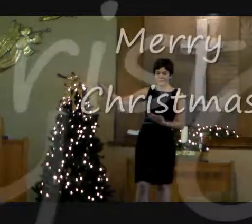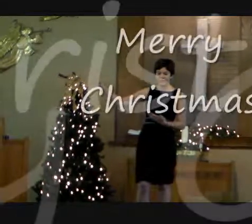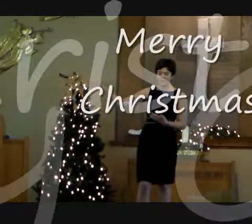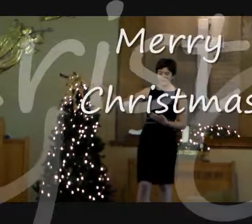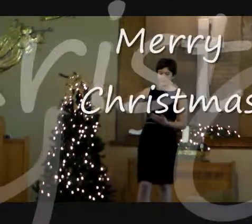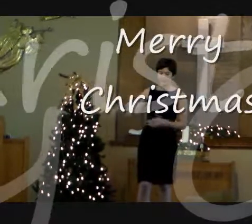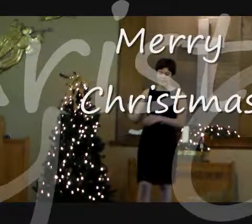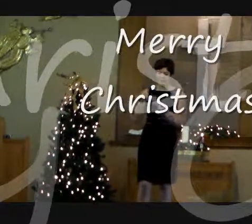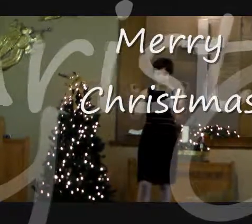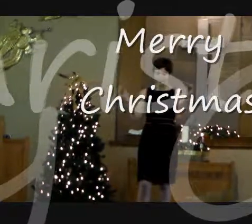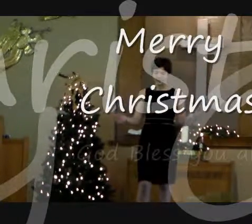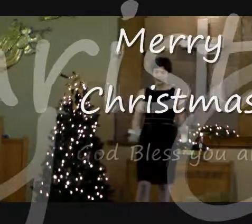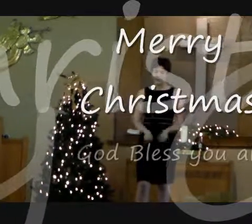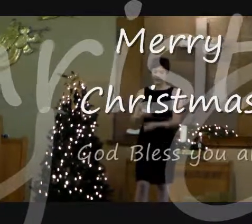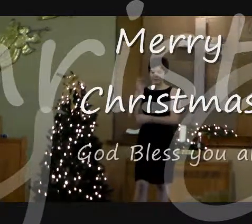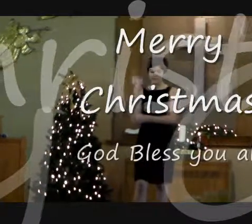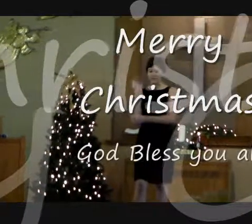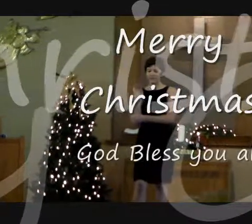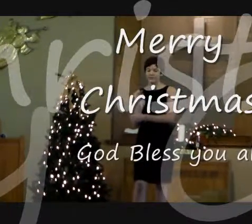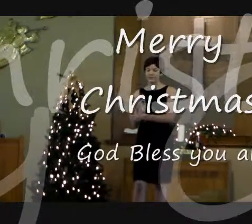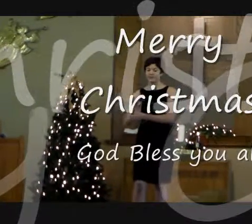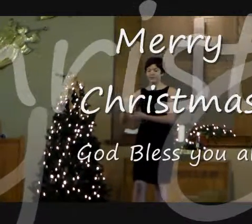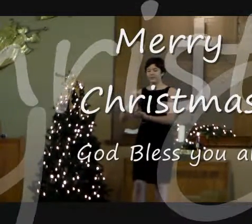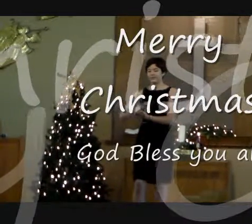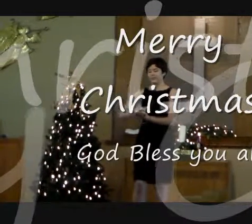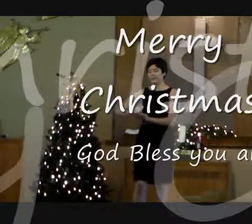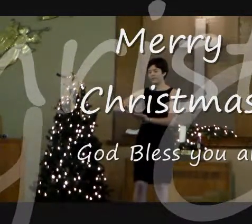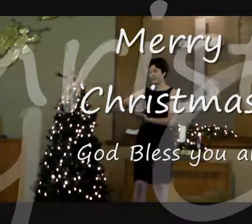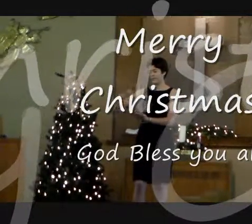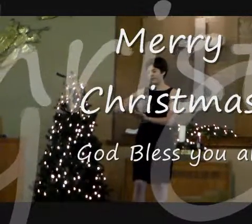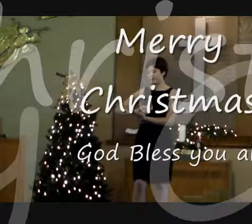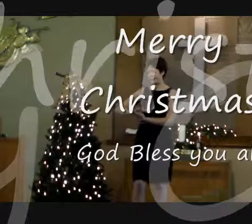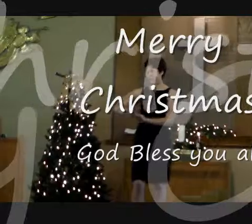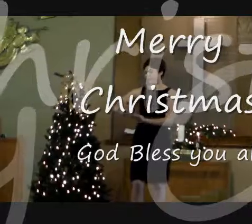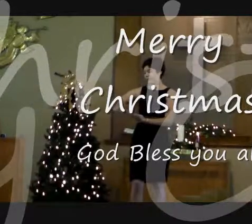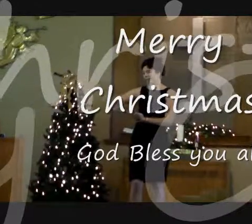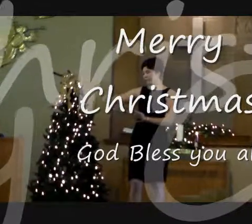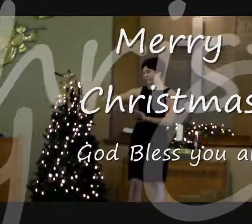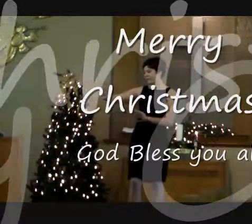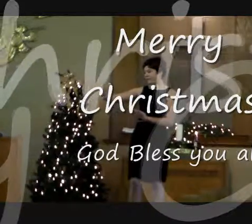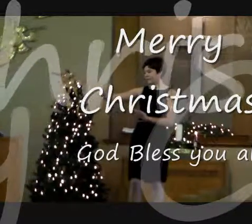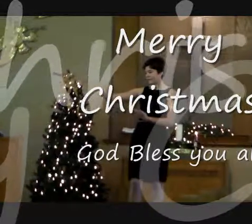the life is mine.